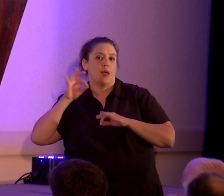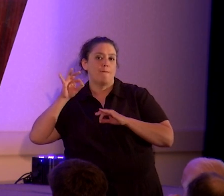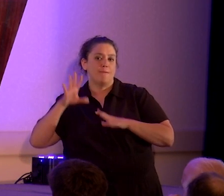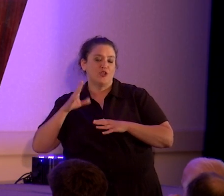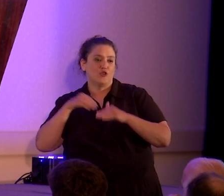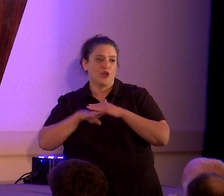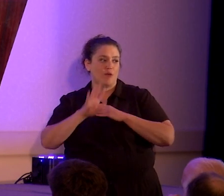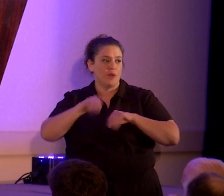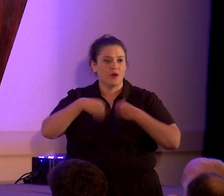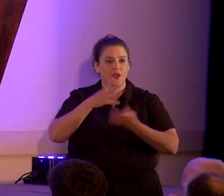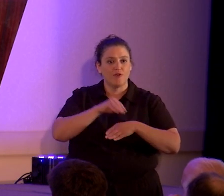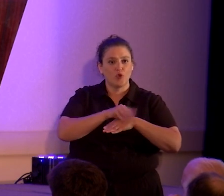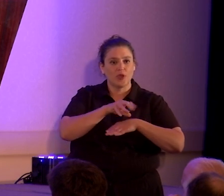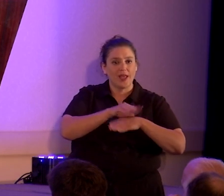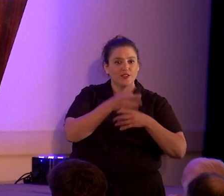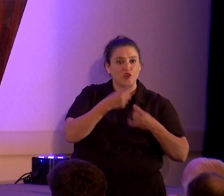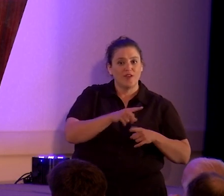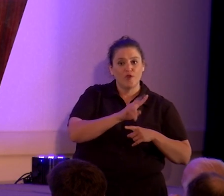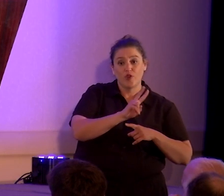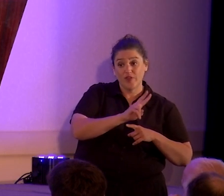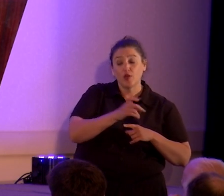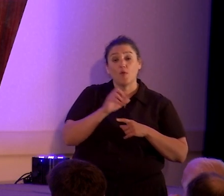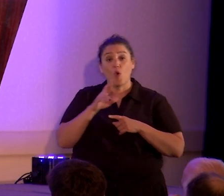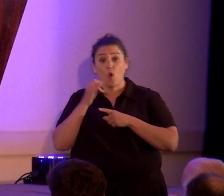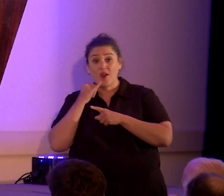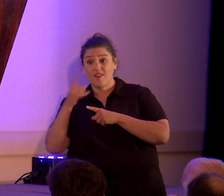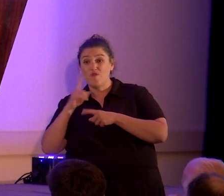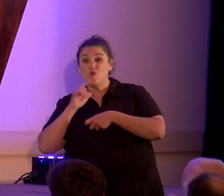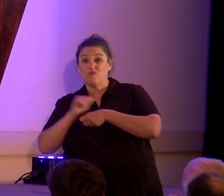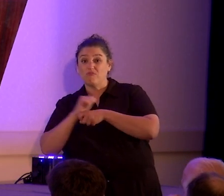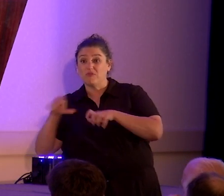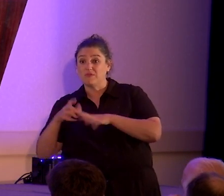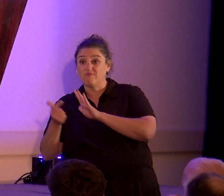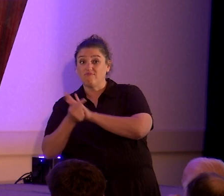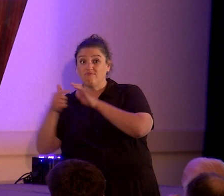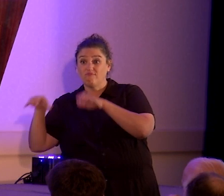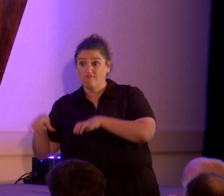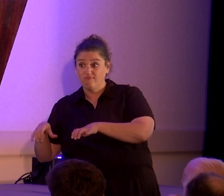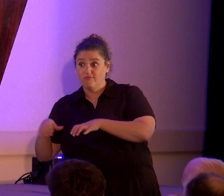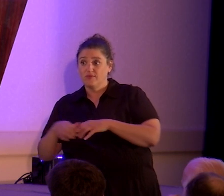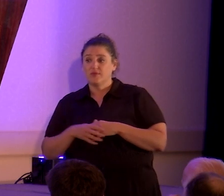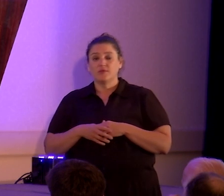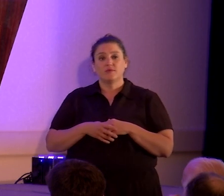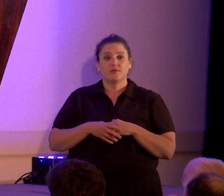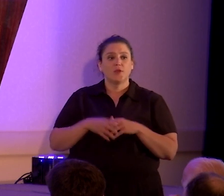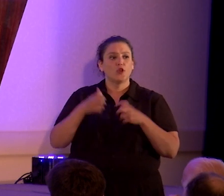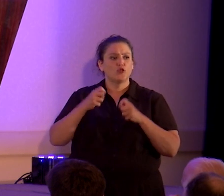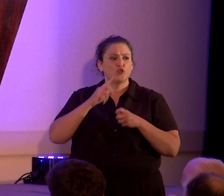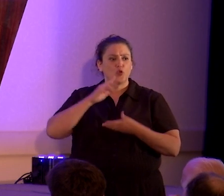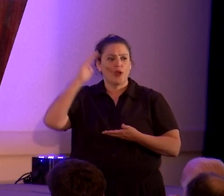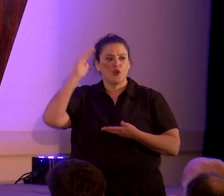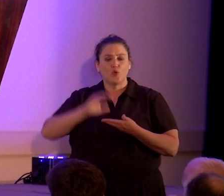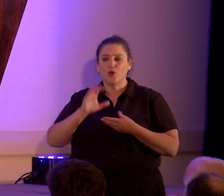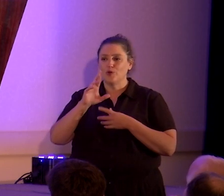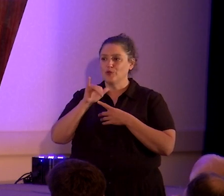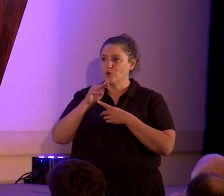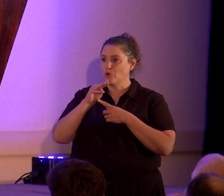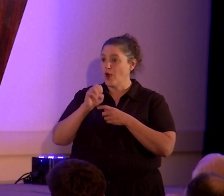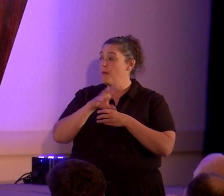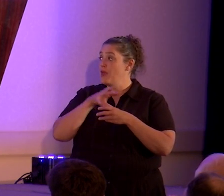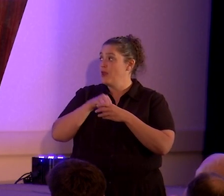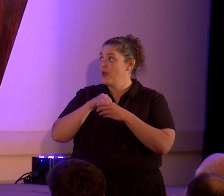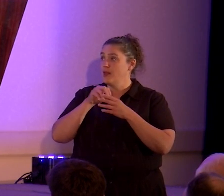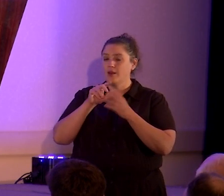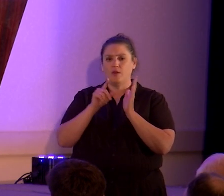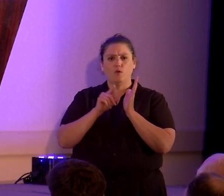counsel you if you're a victim or you if you are an alleged perpetrator in an attempt to reduce crime. And in the news reports, the